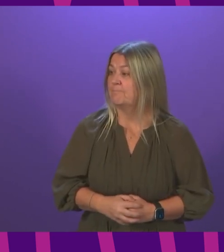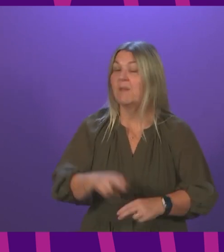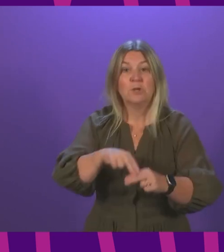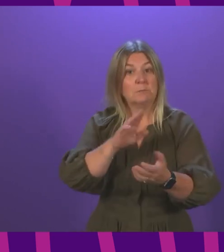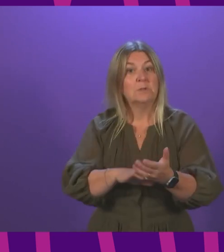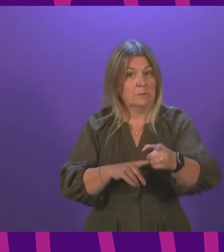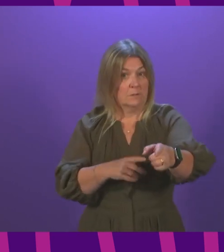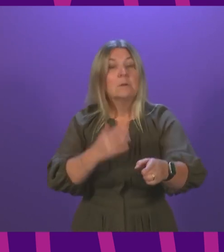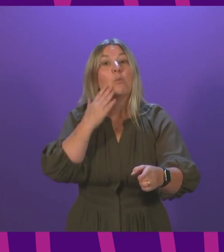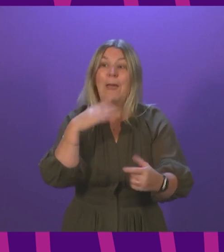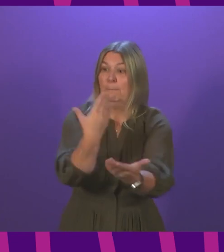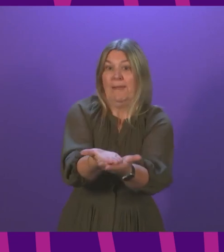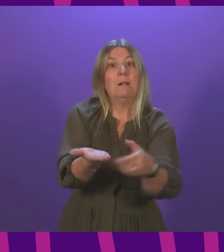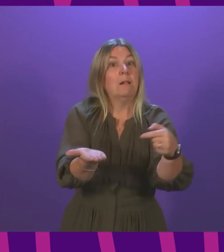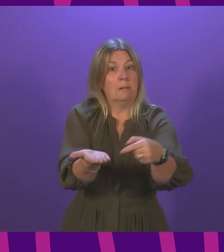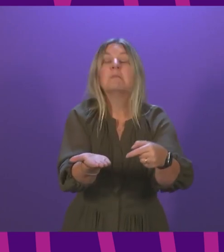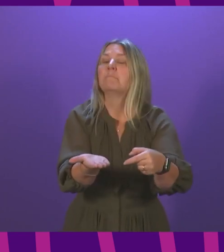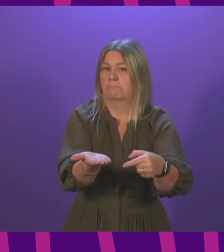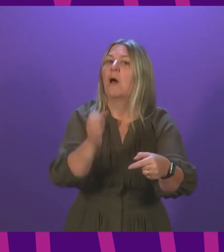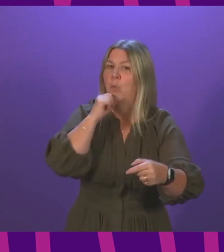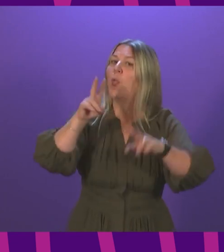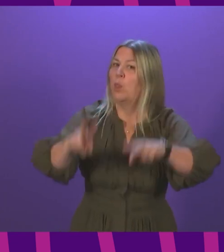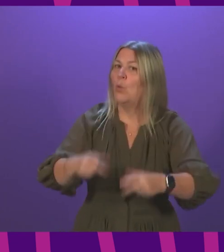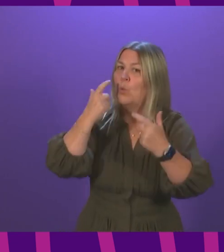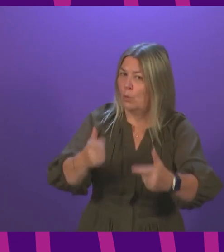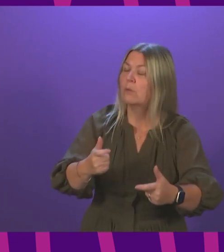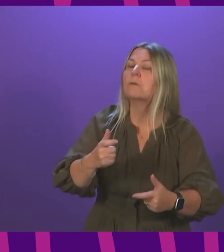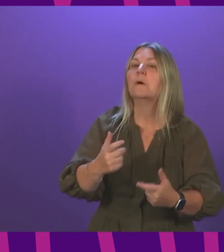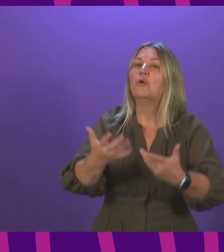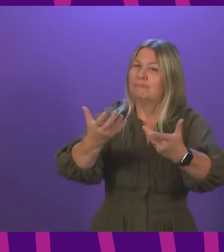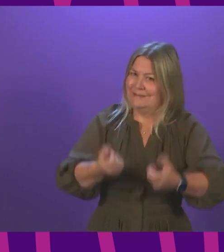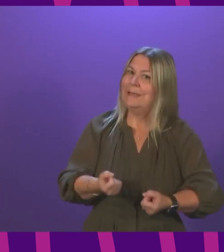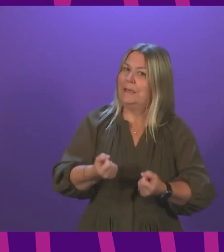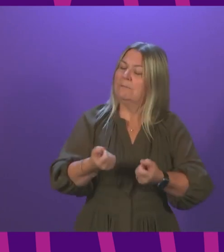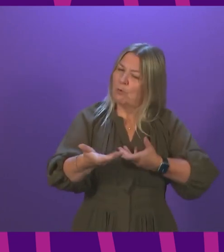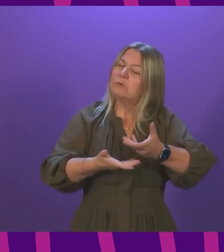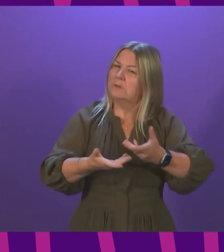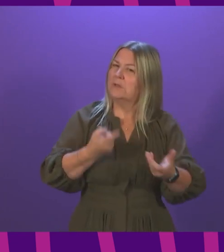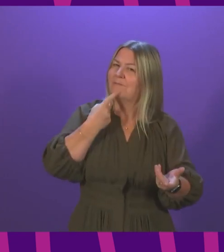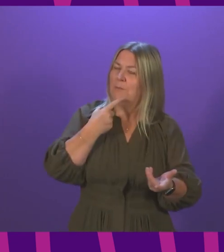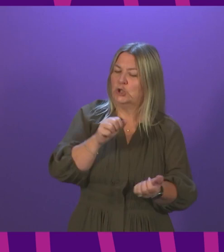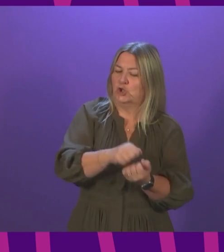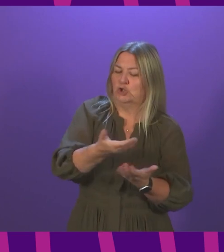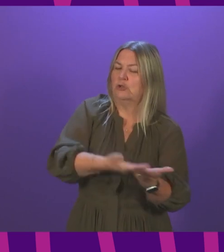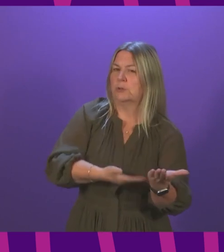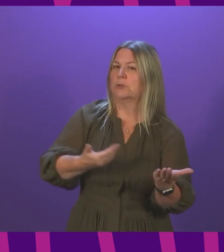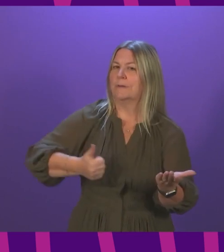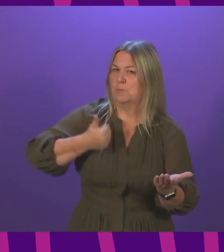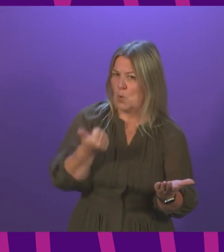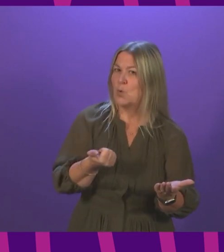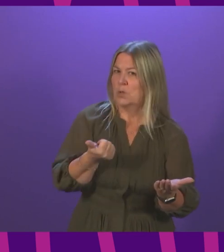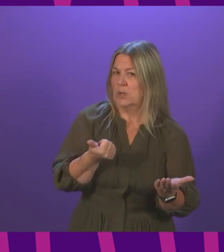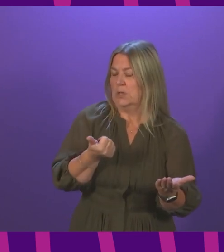bill, we will look at that very carefully. I have received the consultation this morning. I have an open mind on that. Just in point of fact,